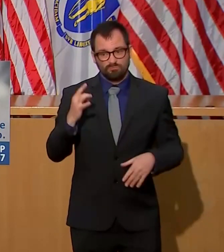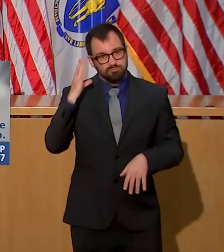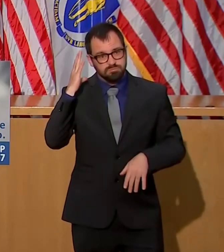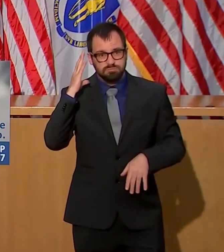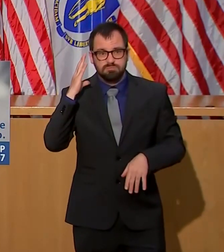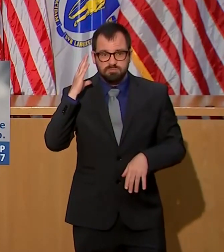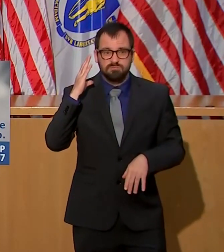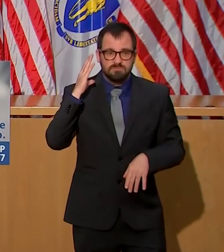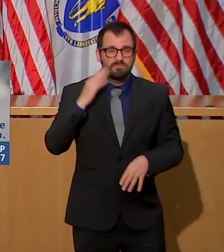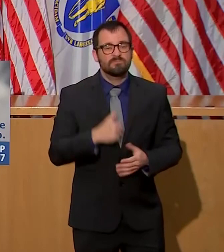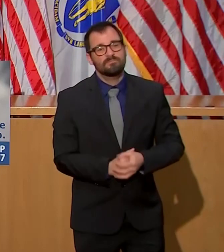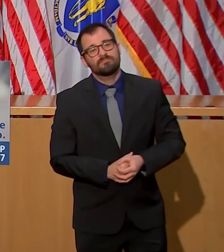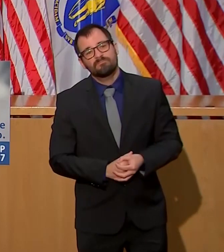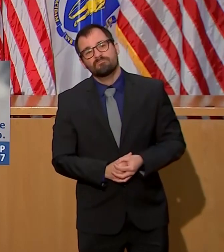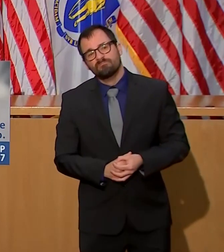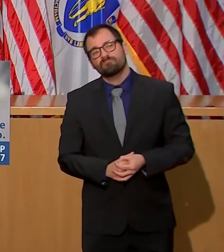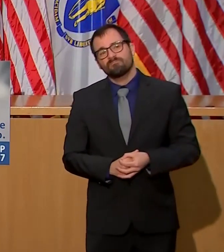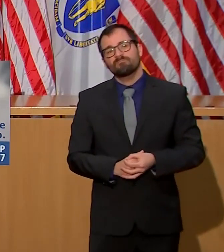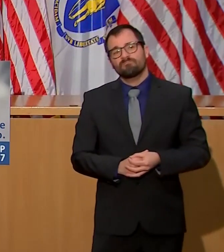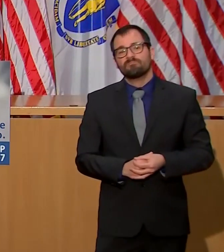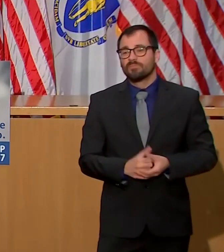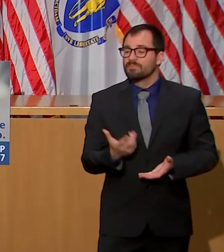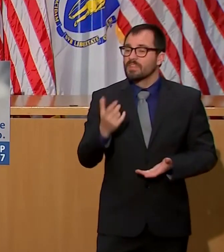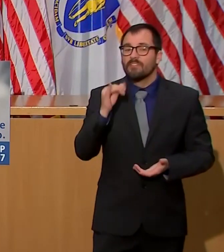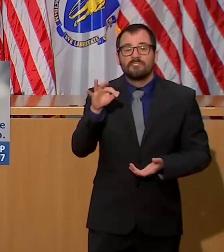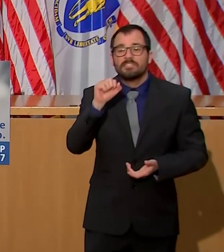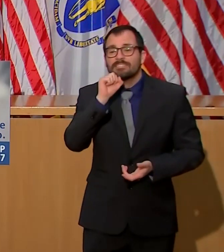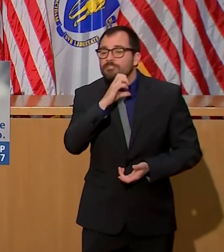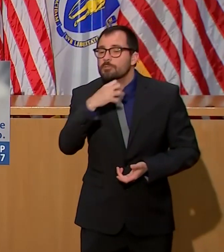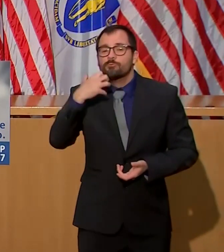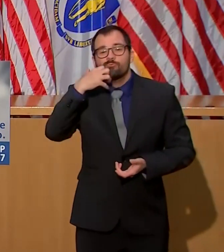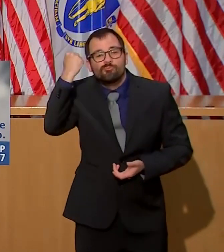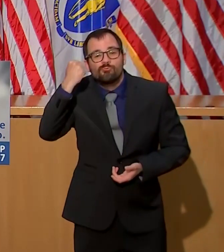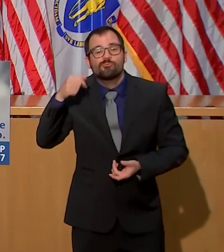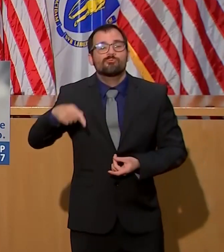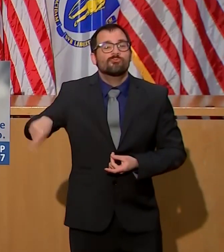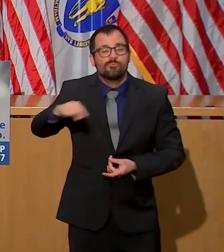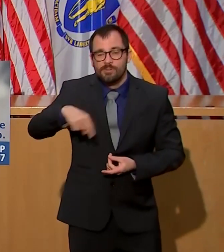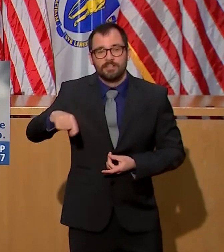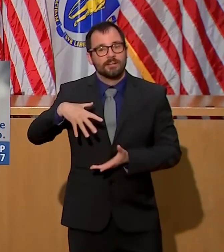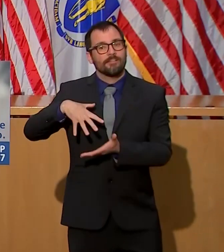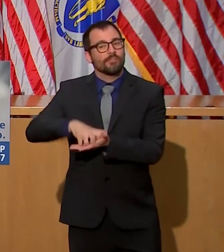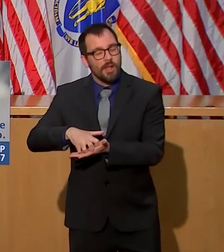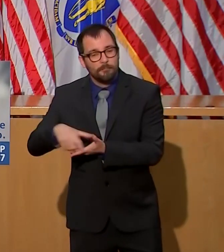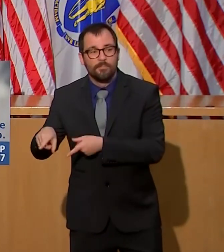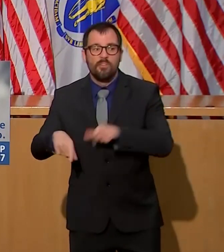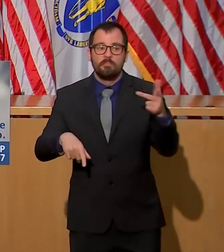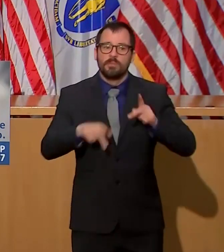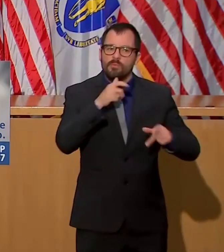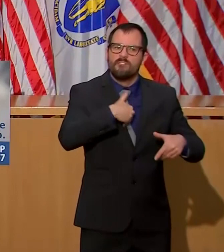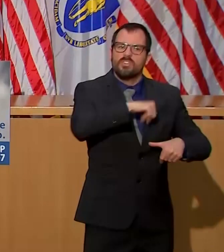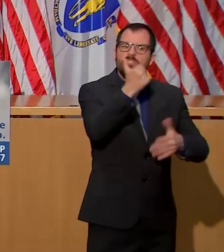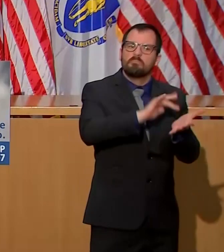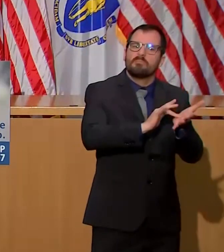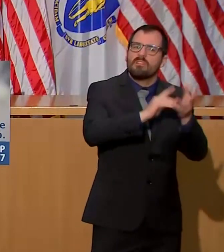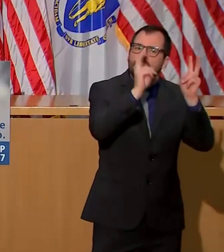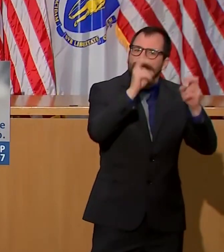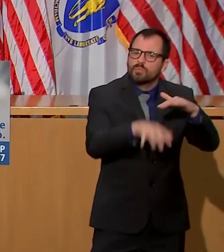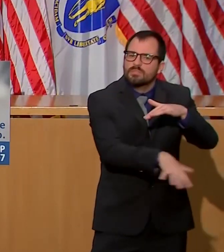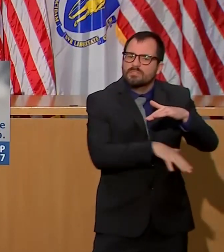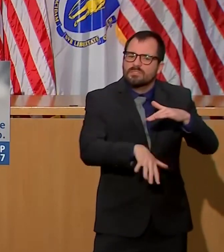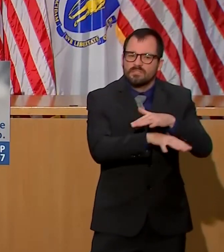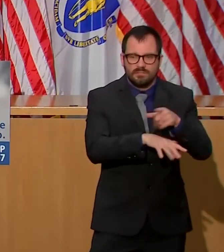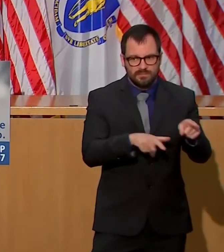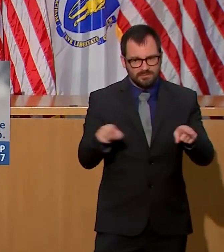several residents live in close quarters and require attentive care from their providers multiple times a day. This dangerous